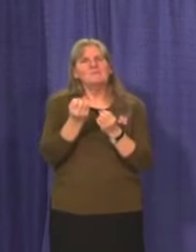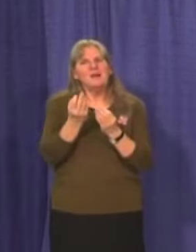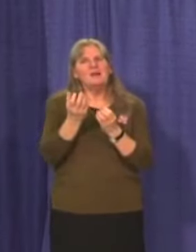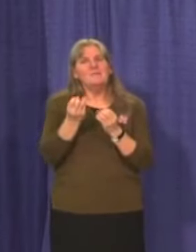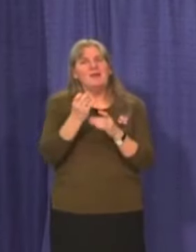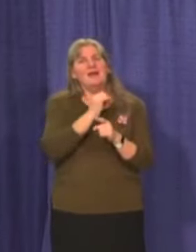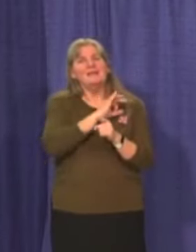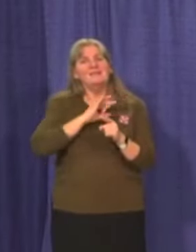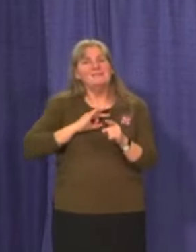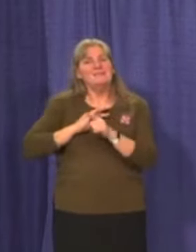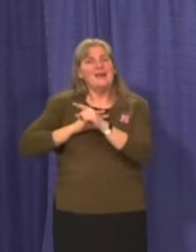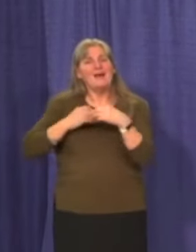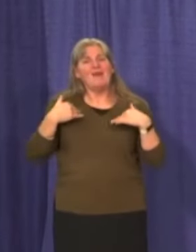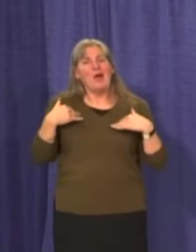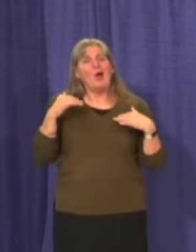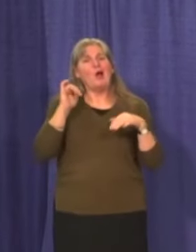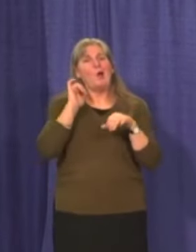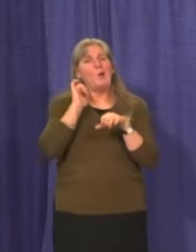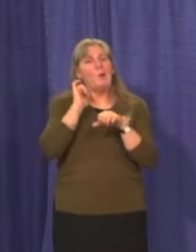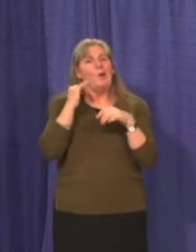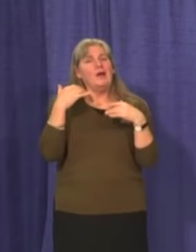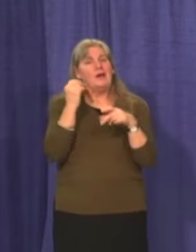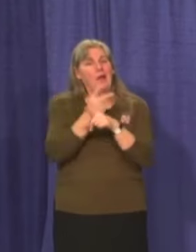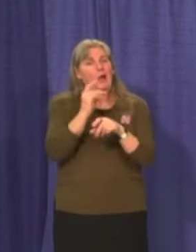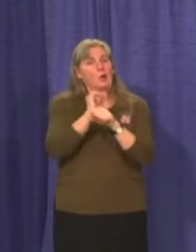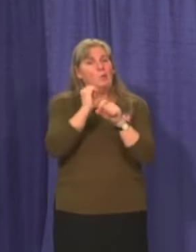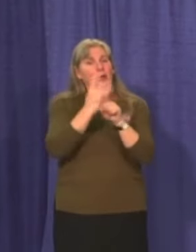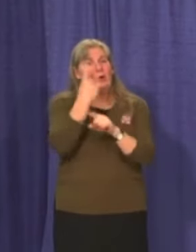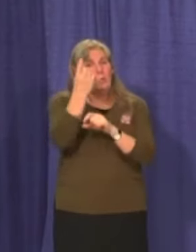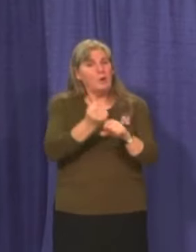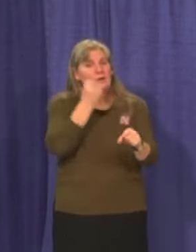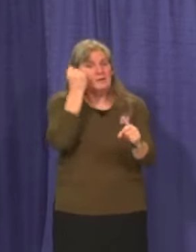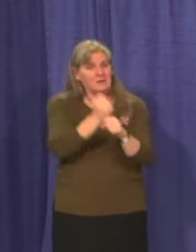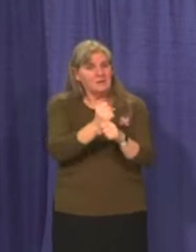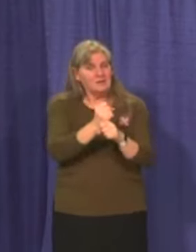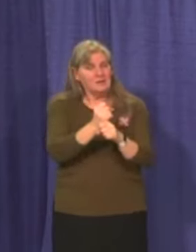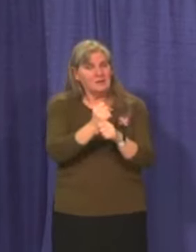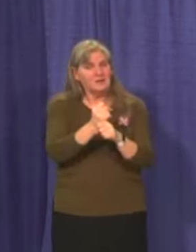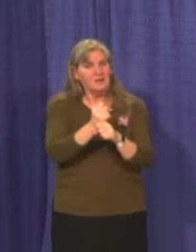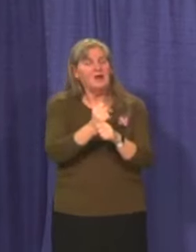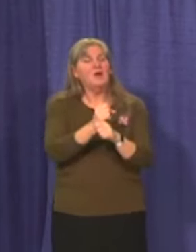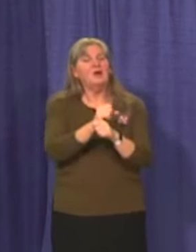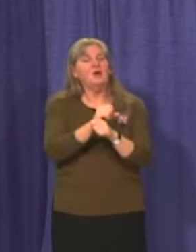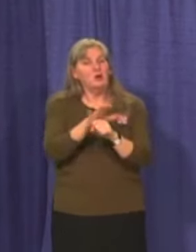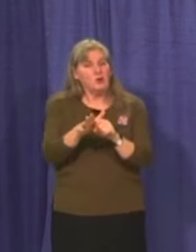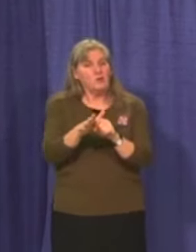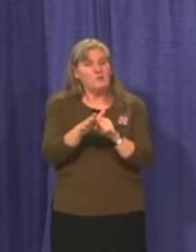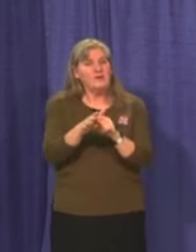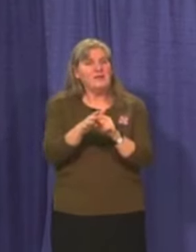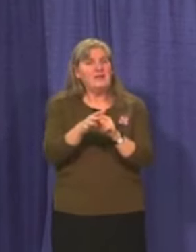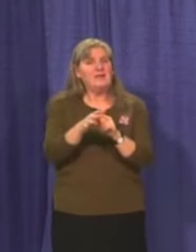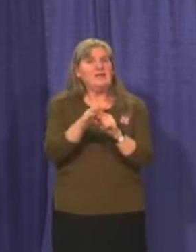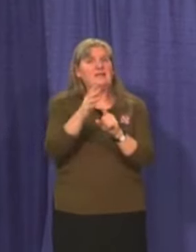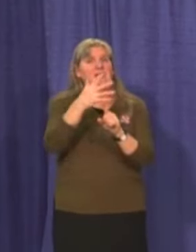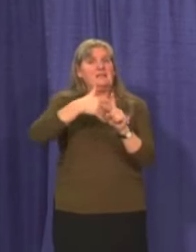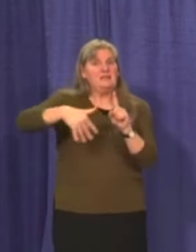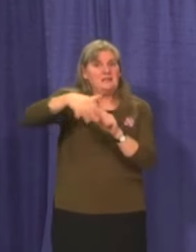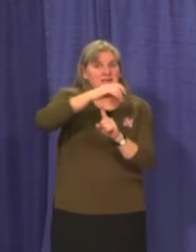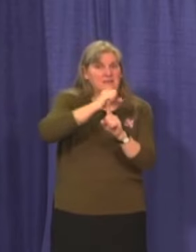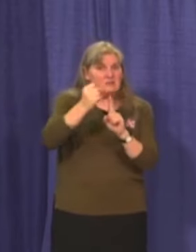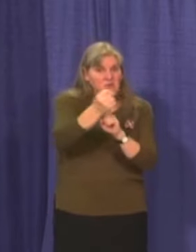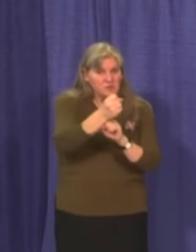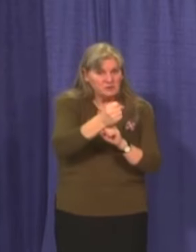working in this, uh, sector for a year now. And, uh, and, and we're looking at, um,